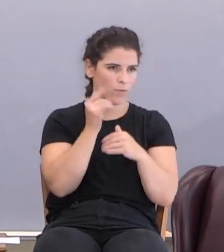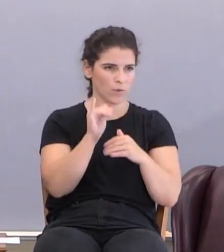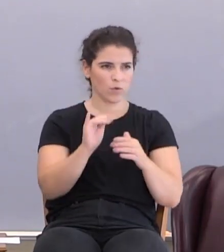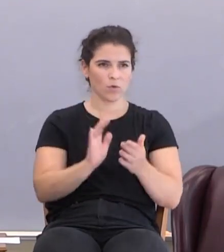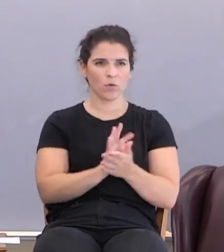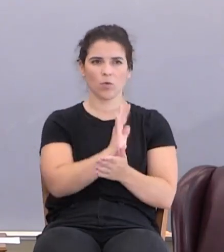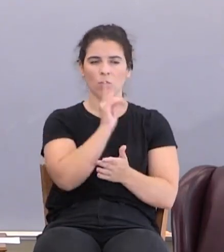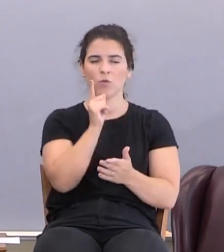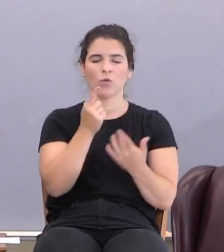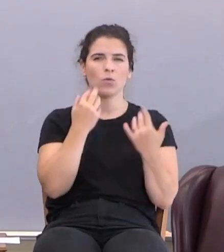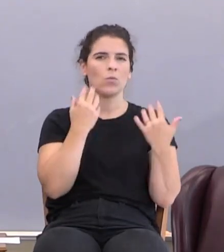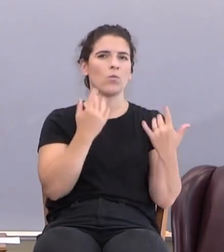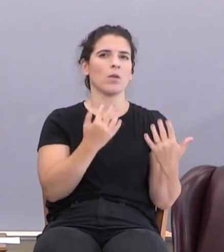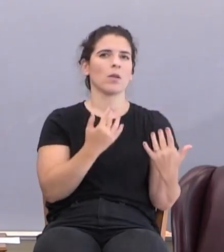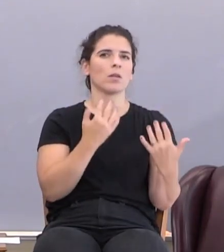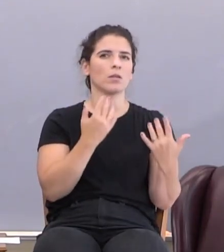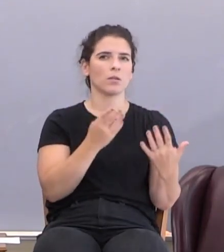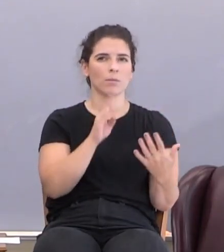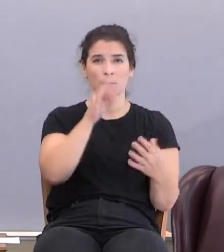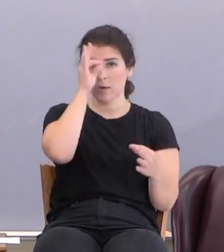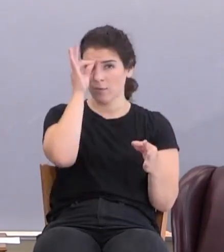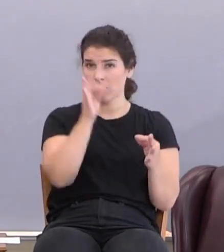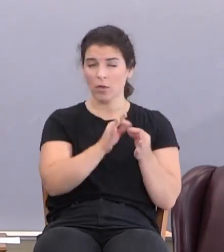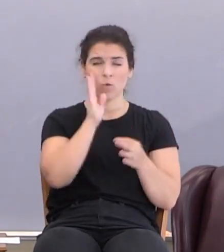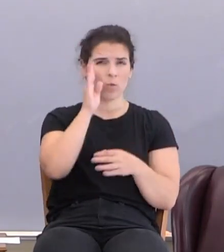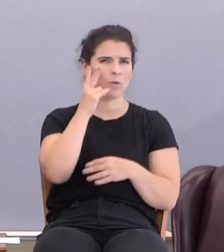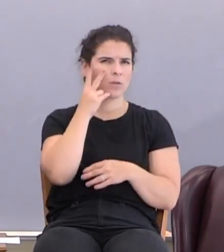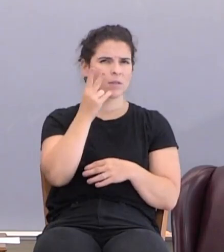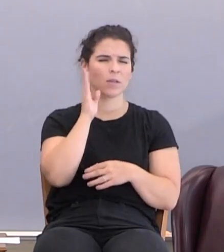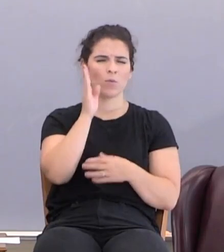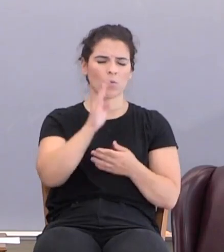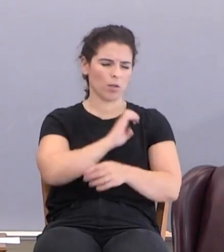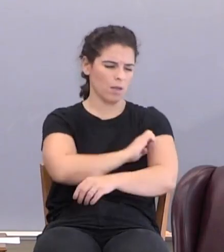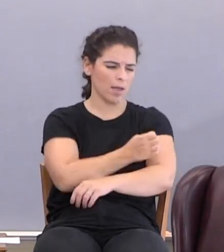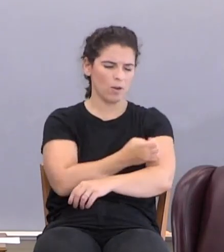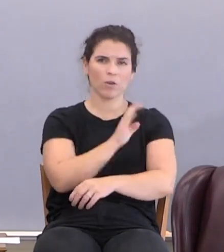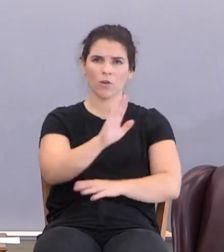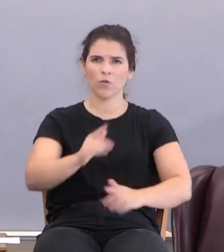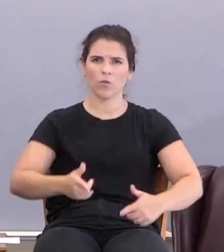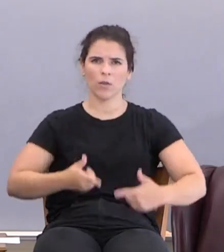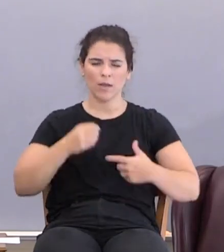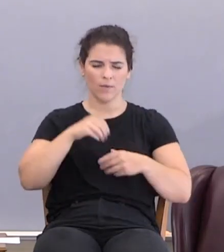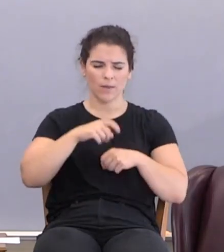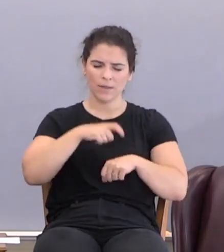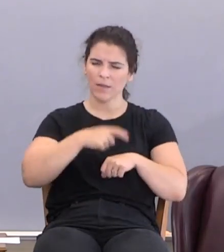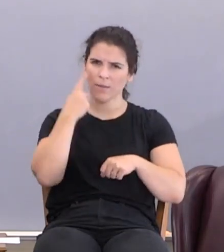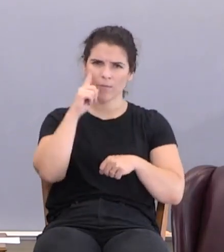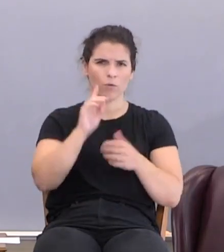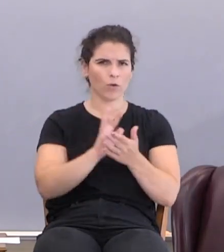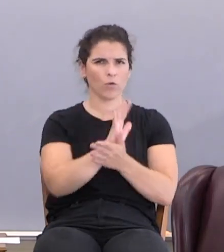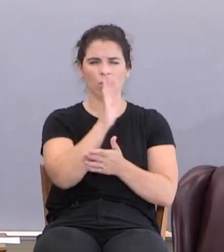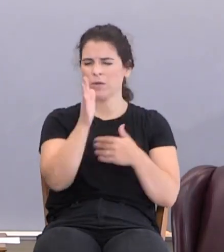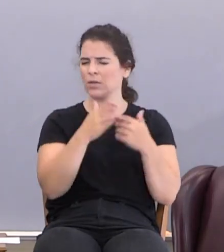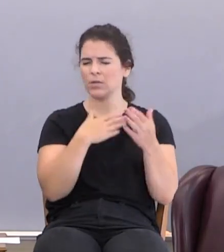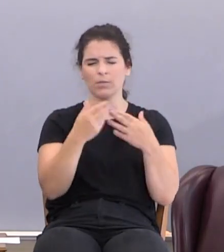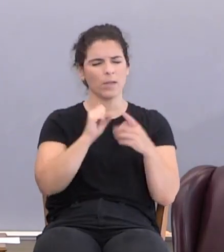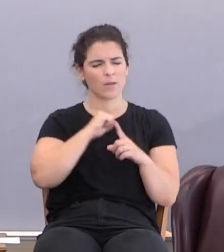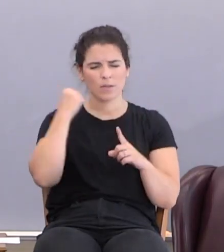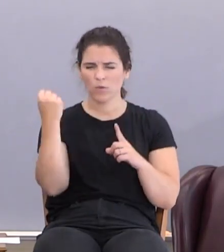and you wait by faith, you'll see that that will energize your life in time for His glory. Whatever the situation is,